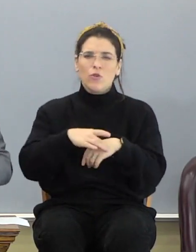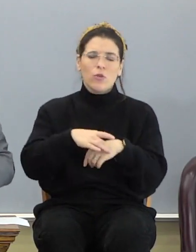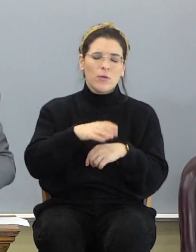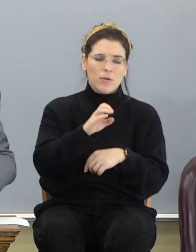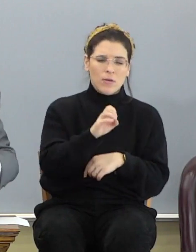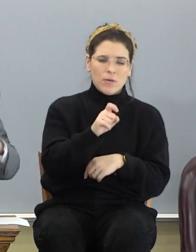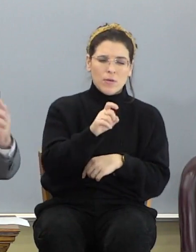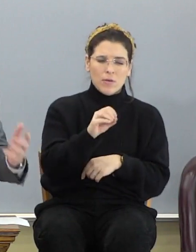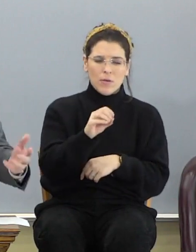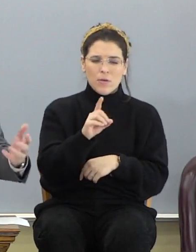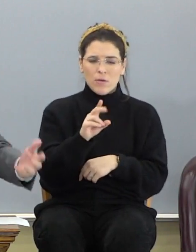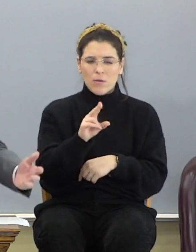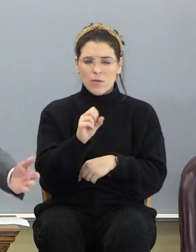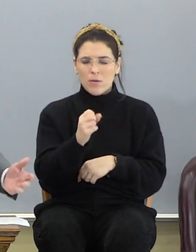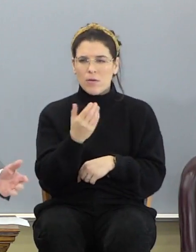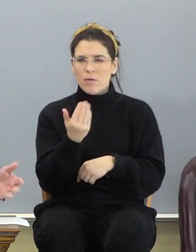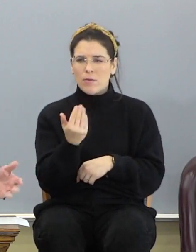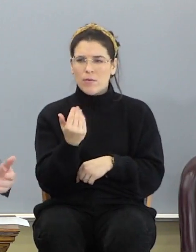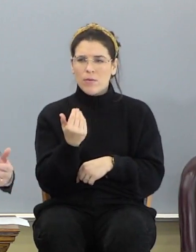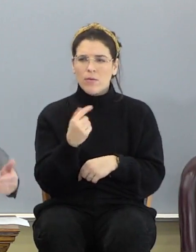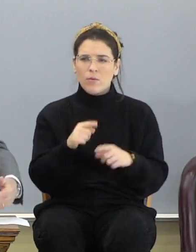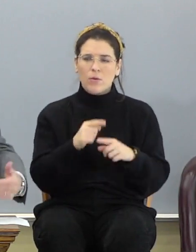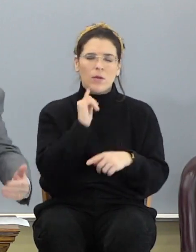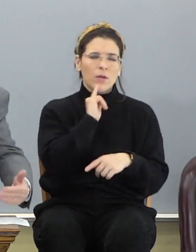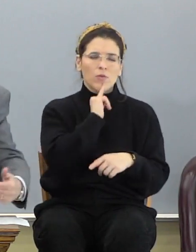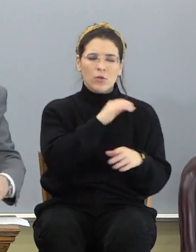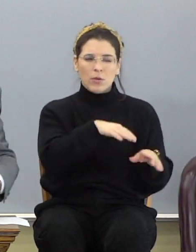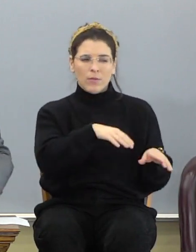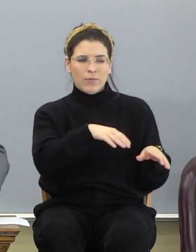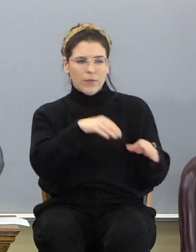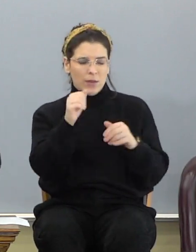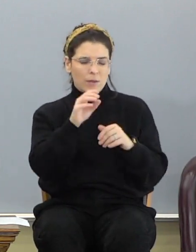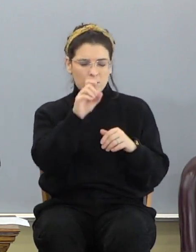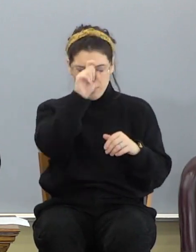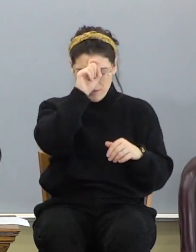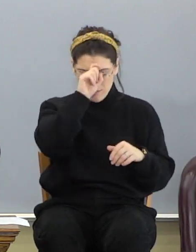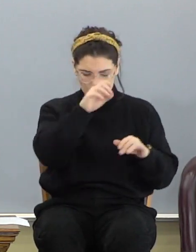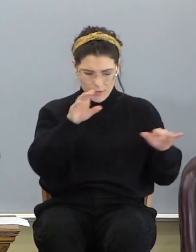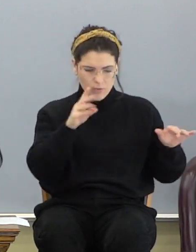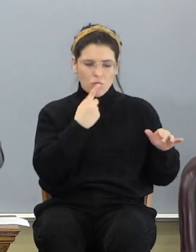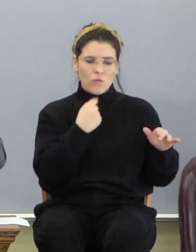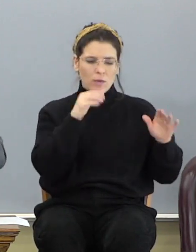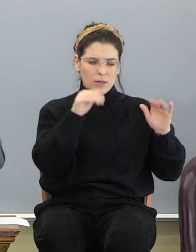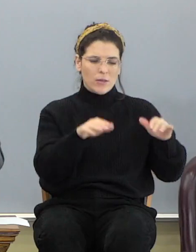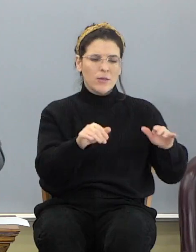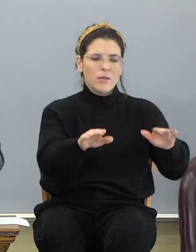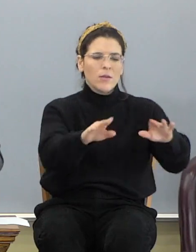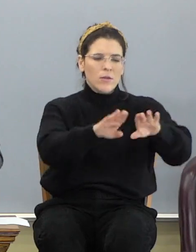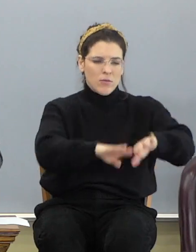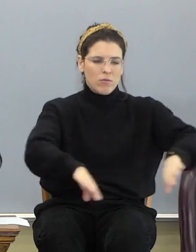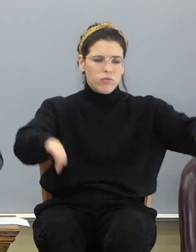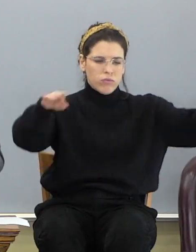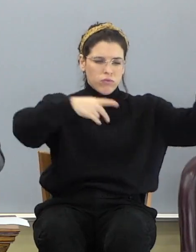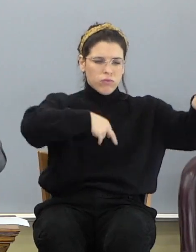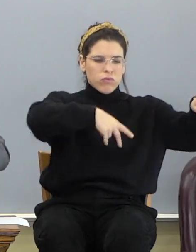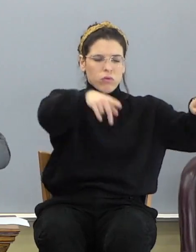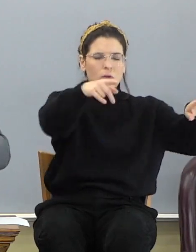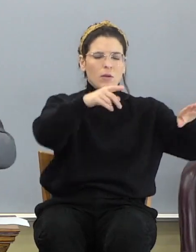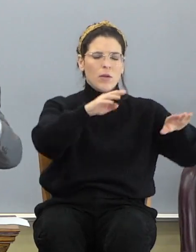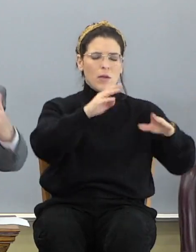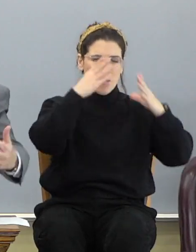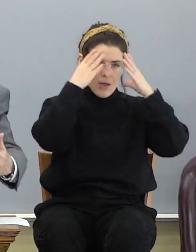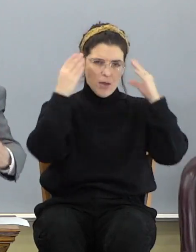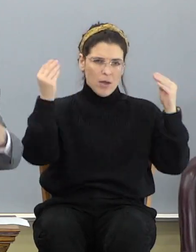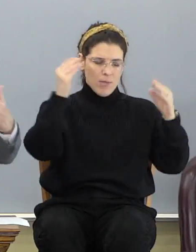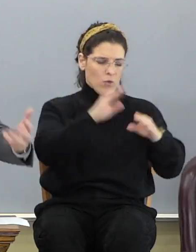chapter 15, when Israel comes out of Egypt, goes across the Red Sea in chapter 14, Moses sings a great song. It's called the Song of Moses. And He